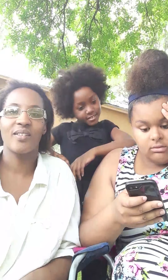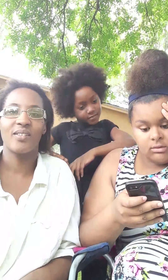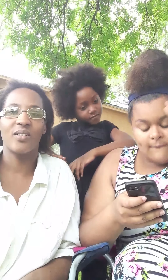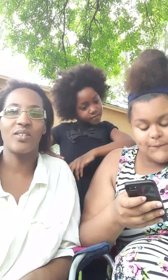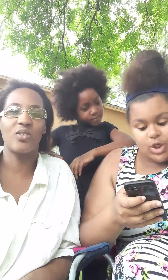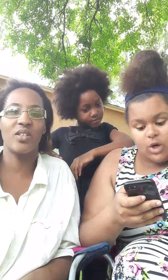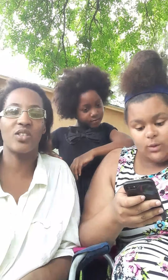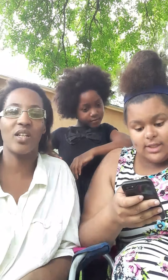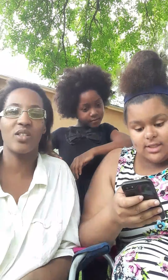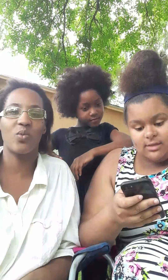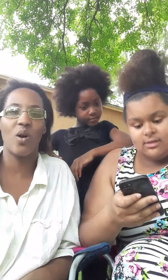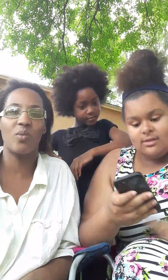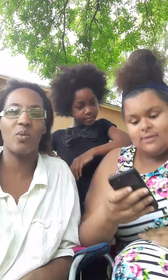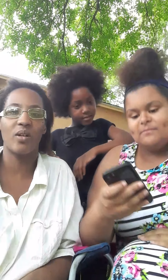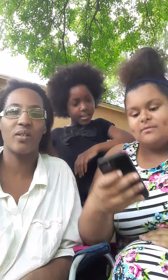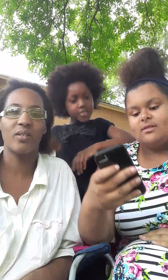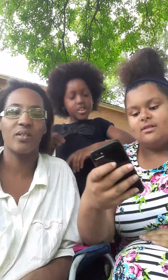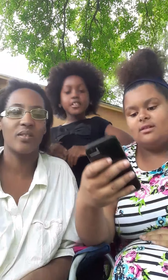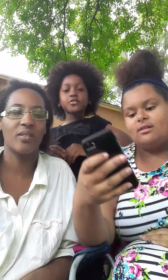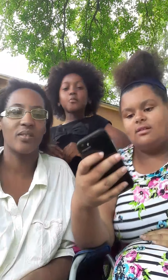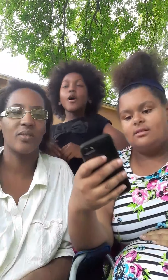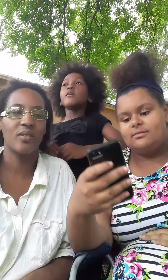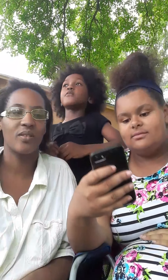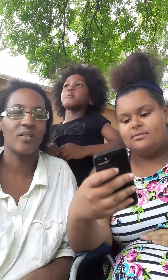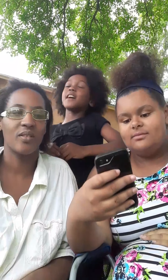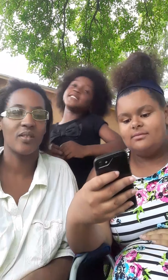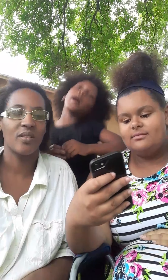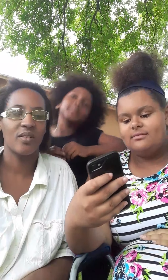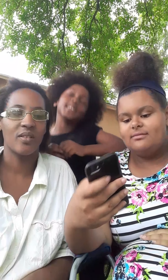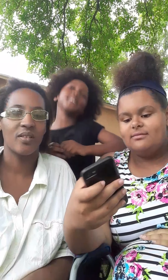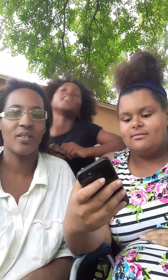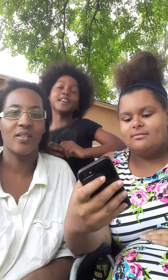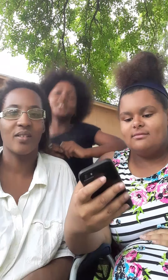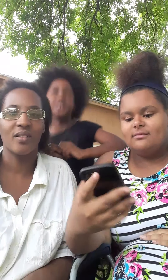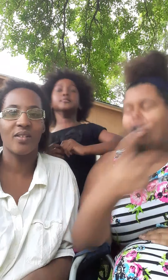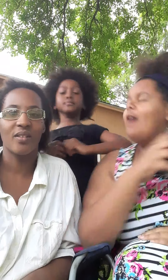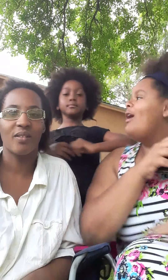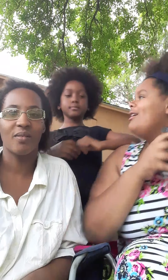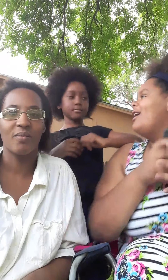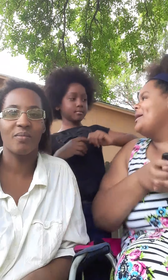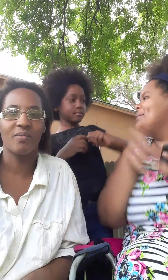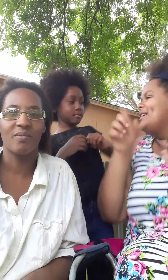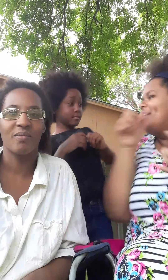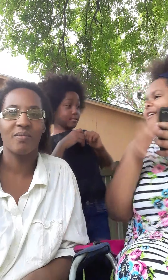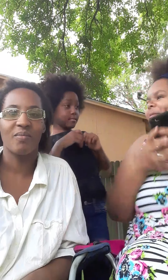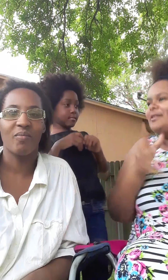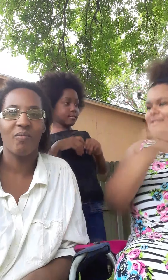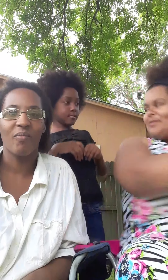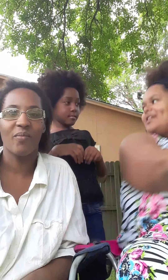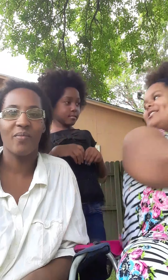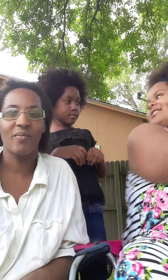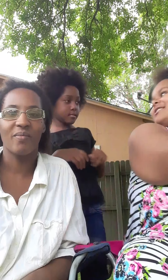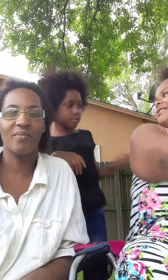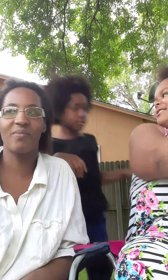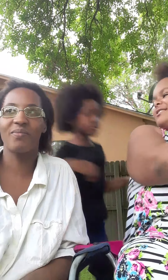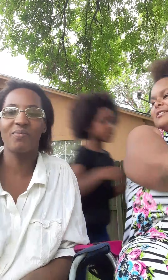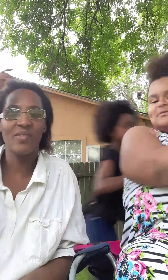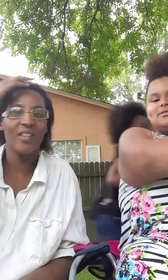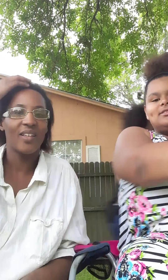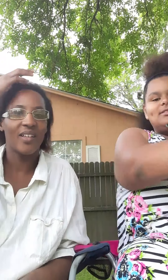for no reason shout out to walmart for my tablet thank you oh hold on wait a minute go come here stand right here stand